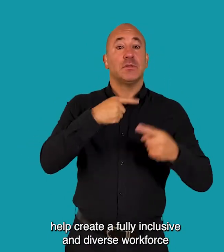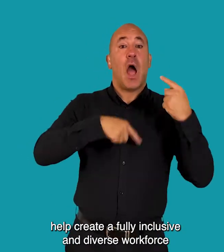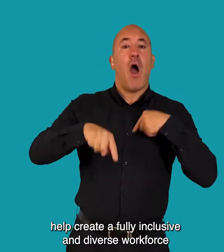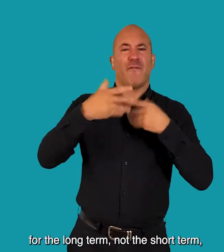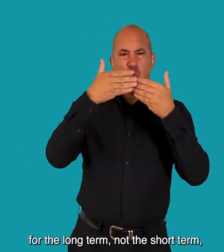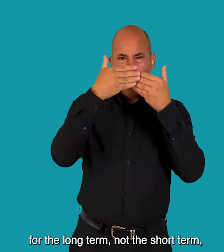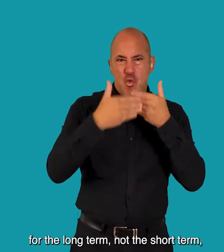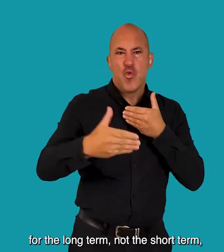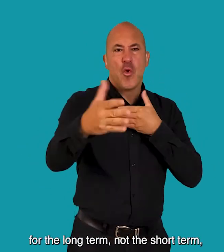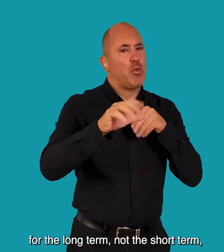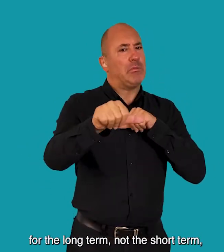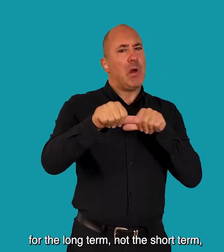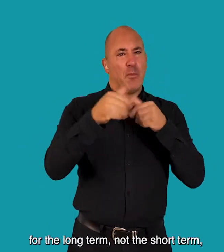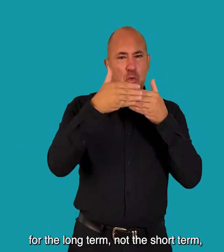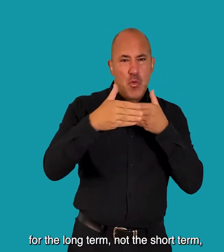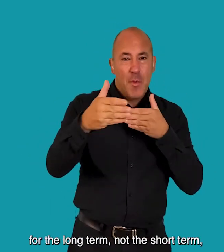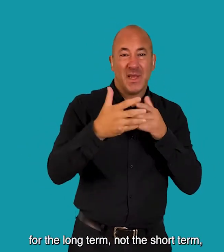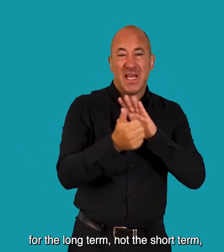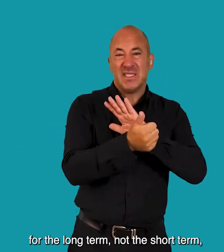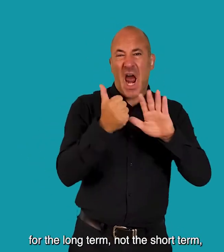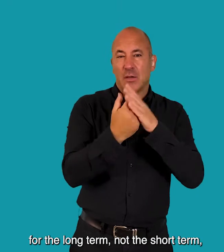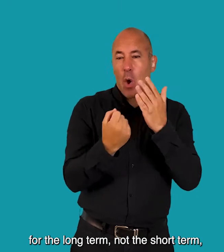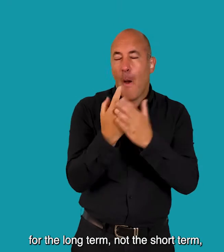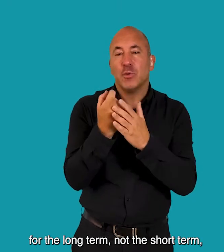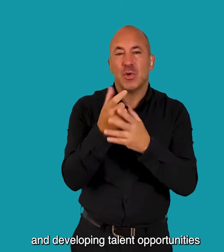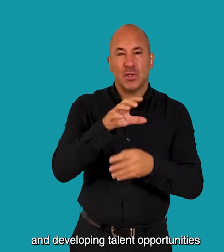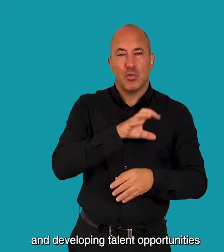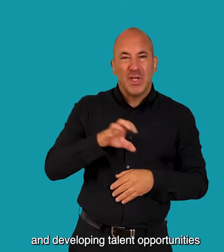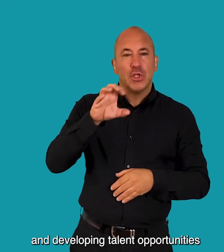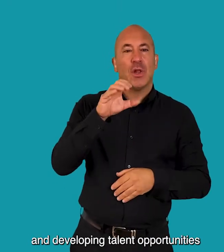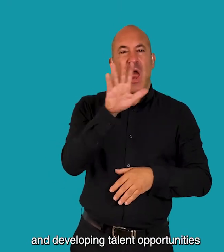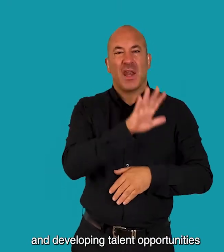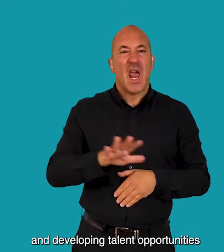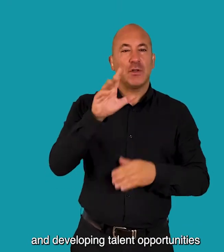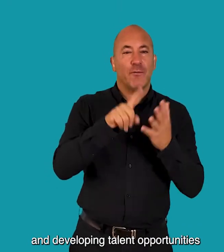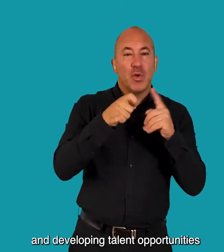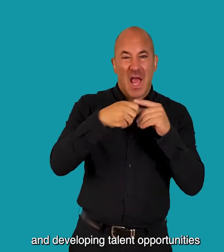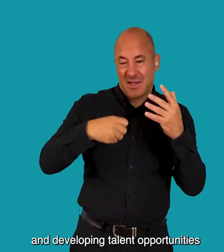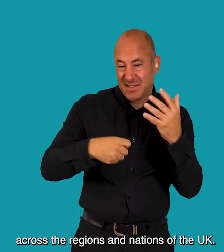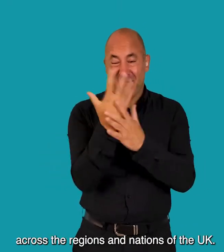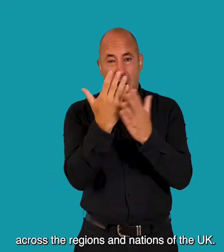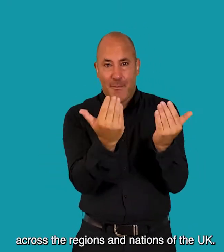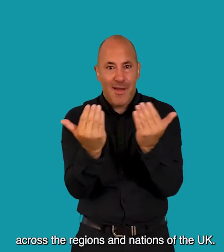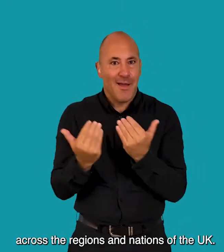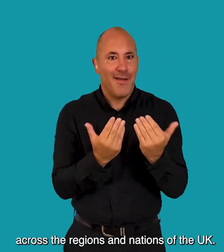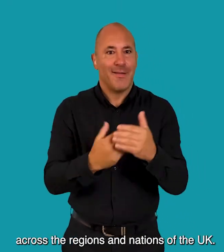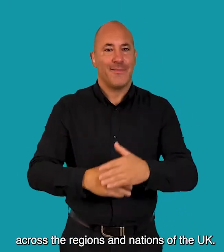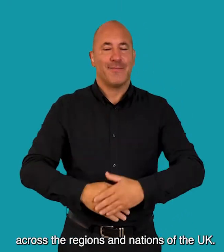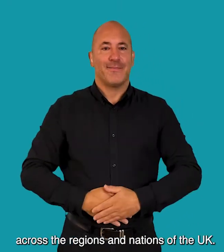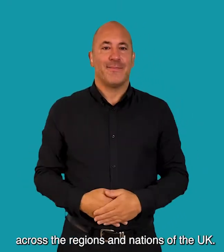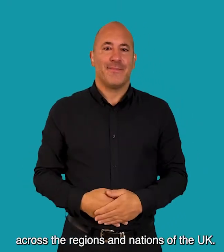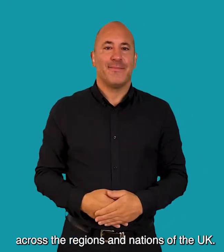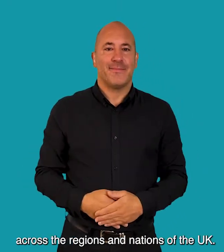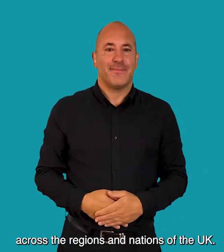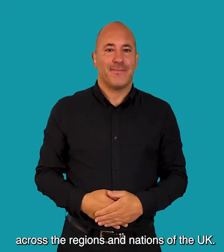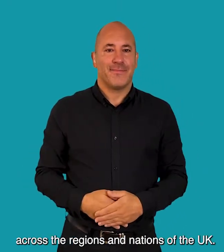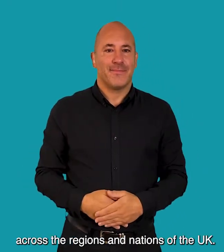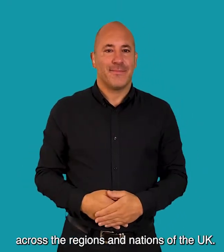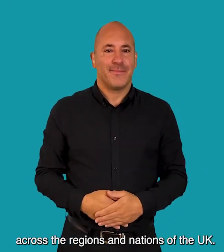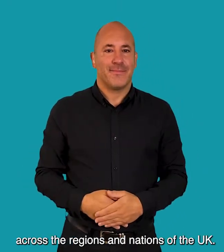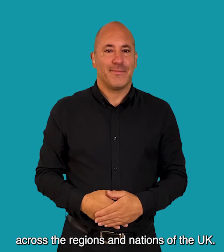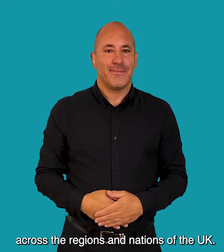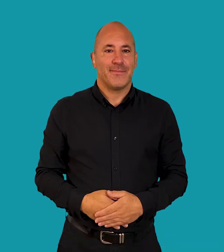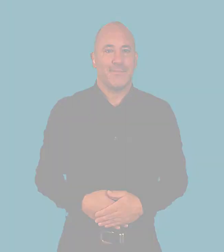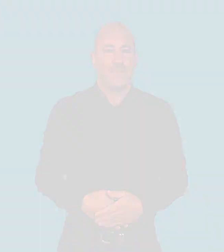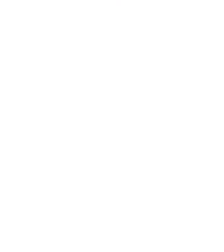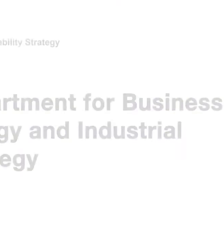workforce for the long-term, not the short-term And developing talent opportunities across the regions and nations of the